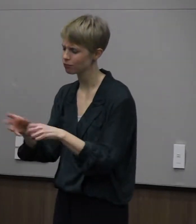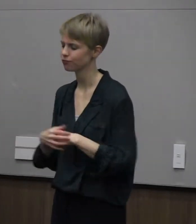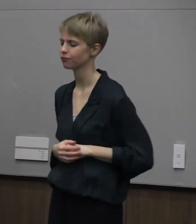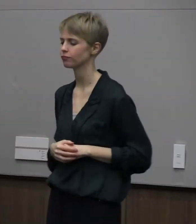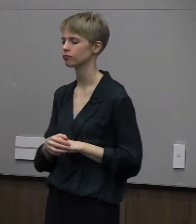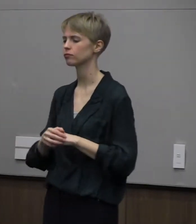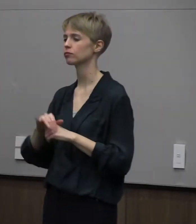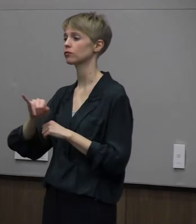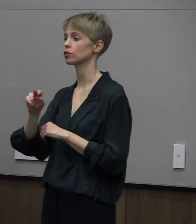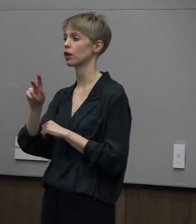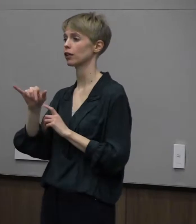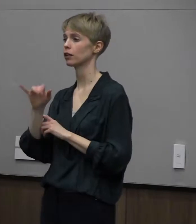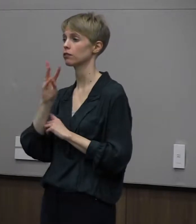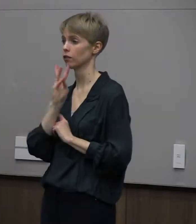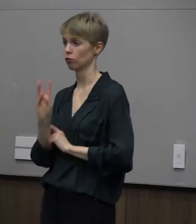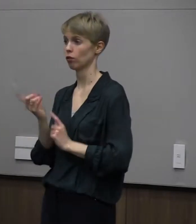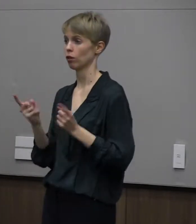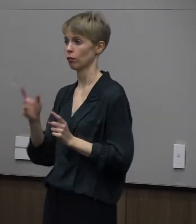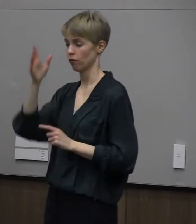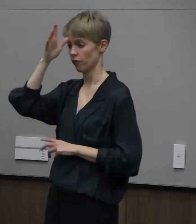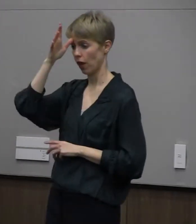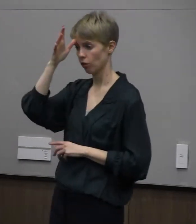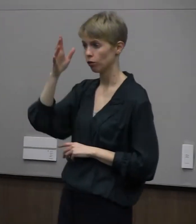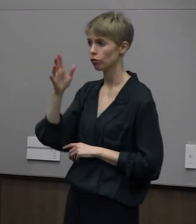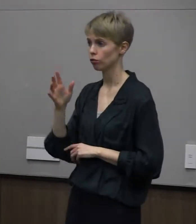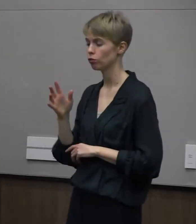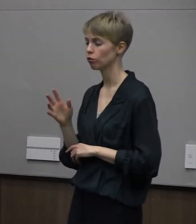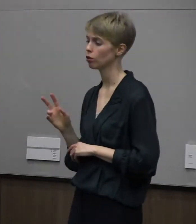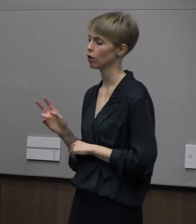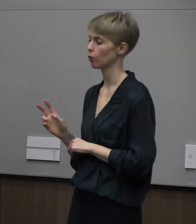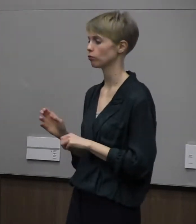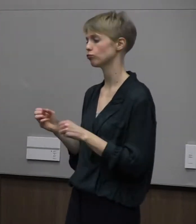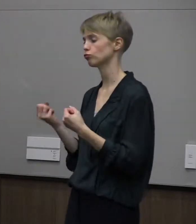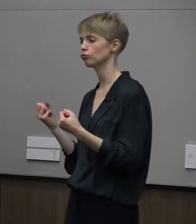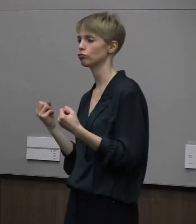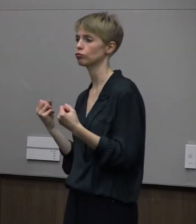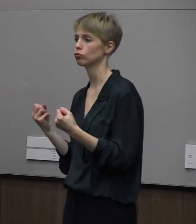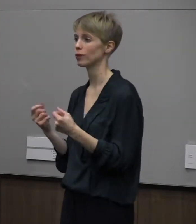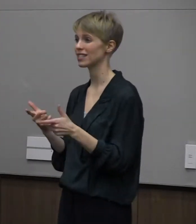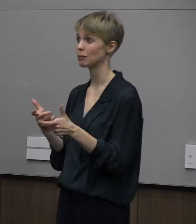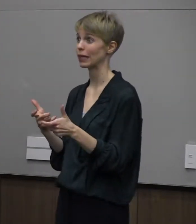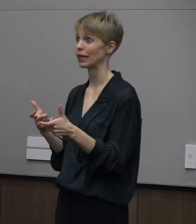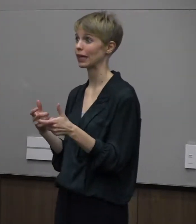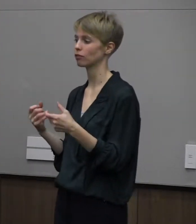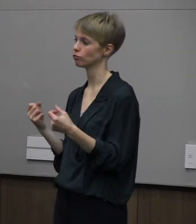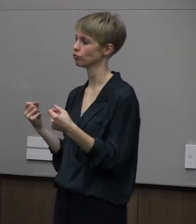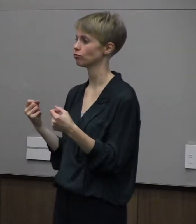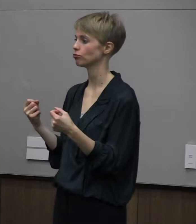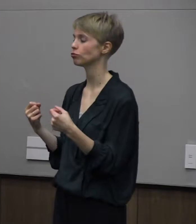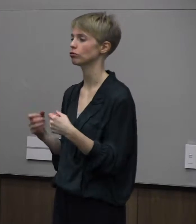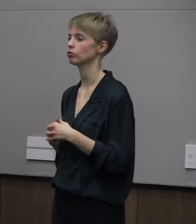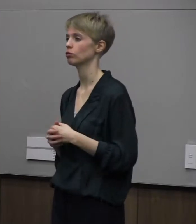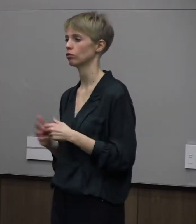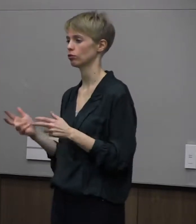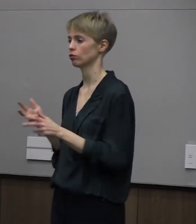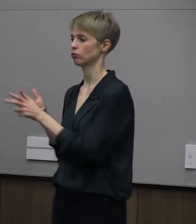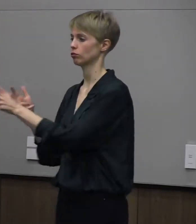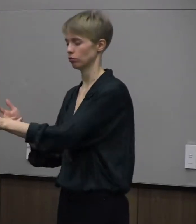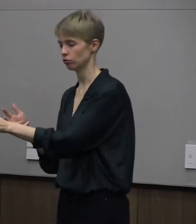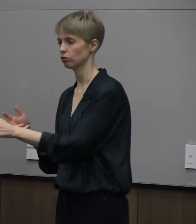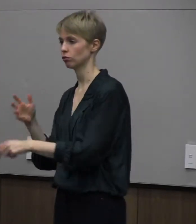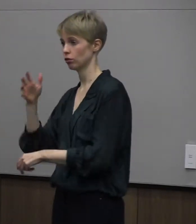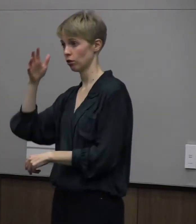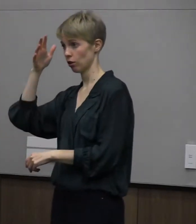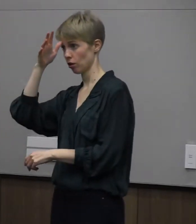years old, he was with his father when they were caught speeding. His father handed the officer a $20 bill with his license.